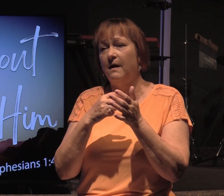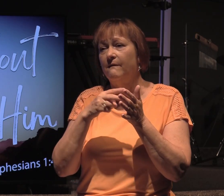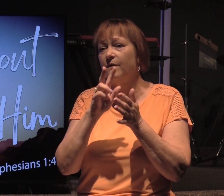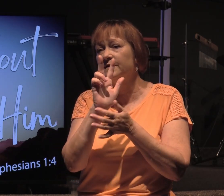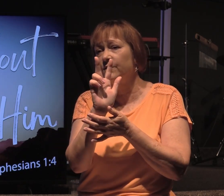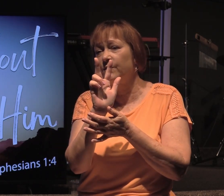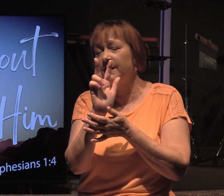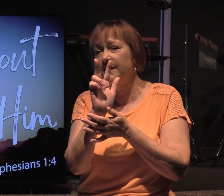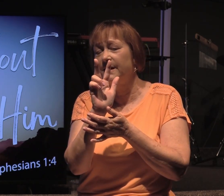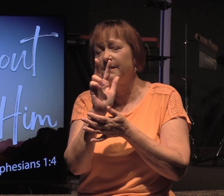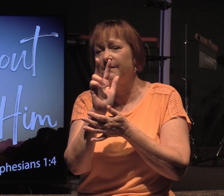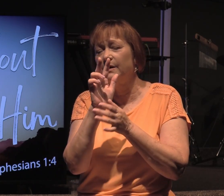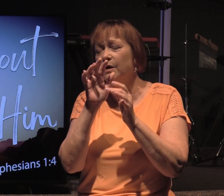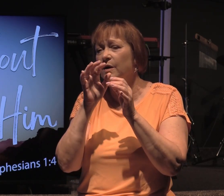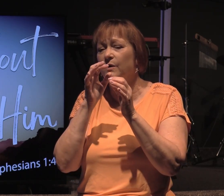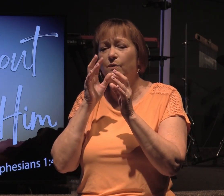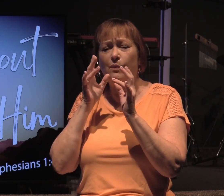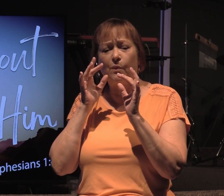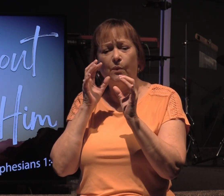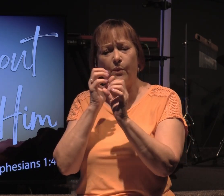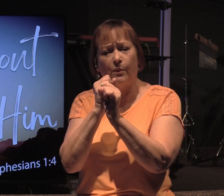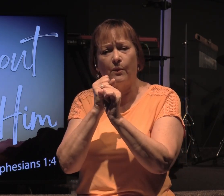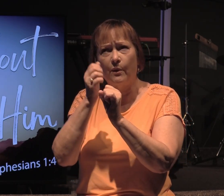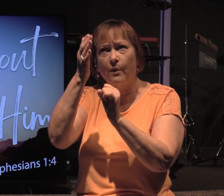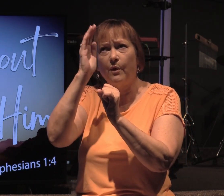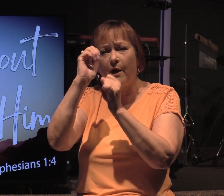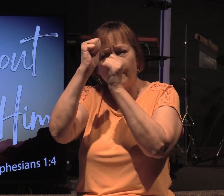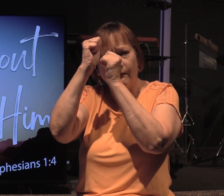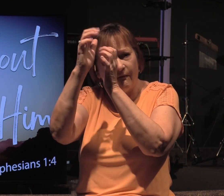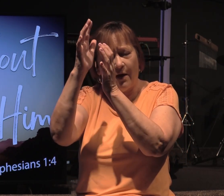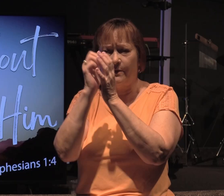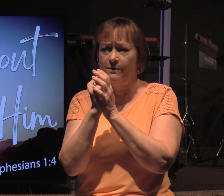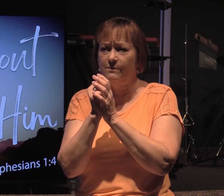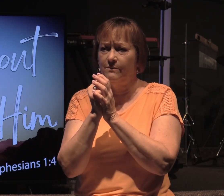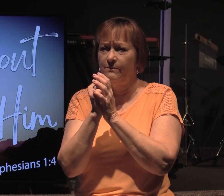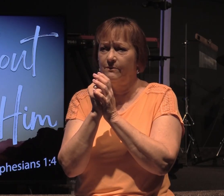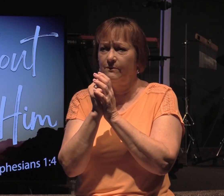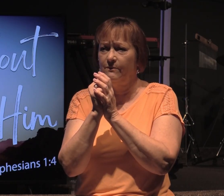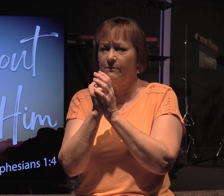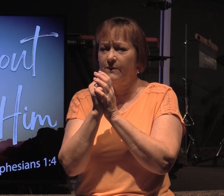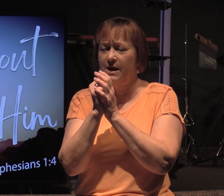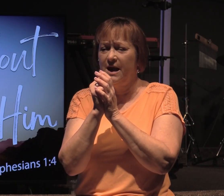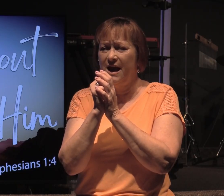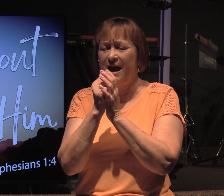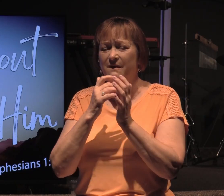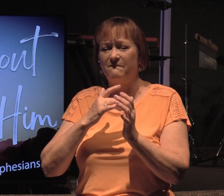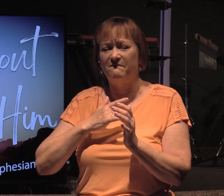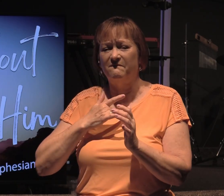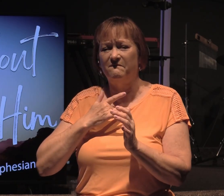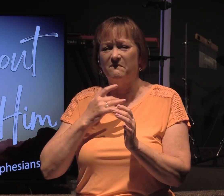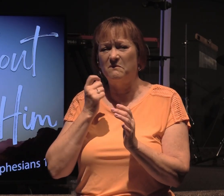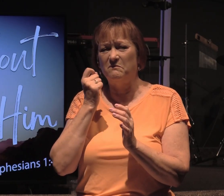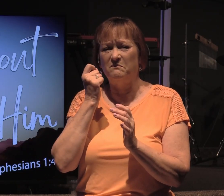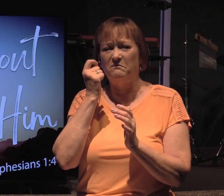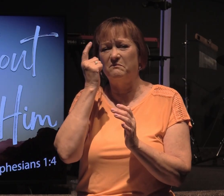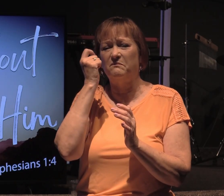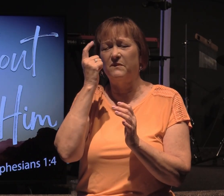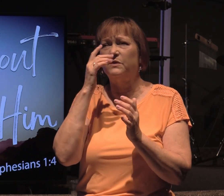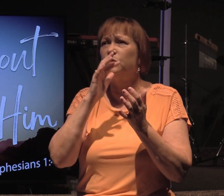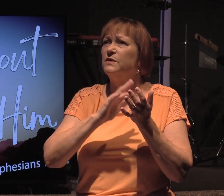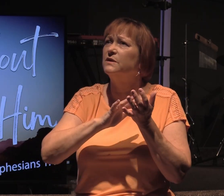draws our attention to God the Father and brings our senses to his glory,